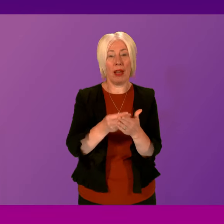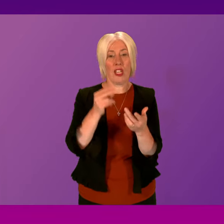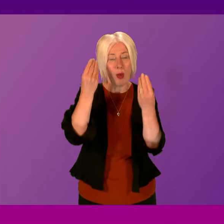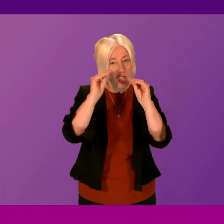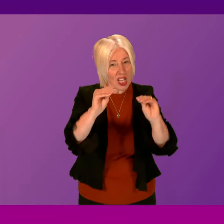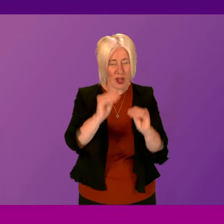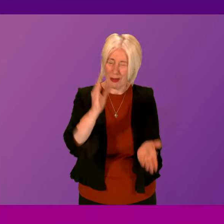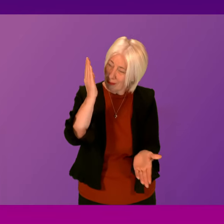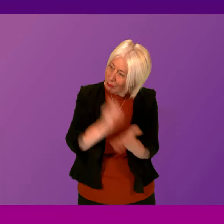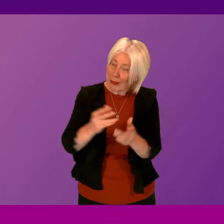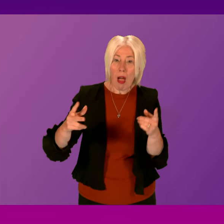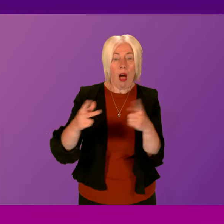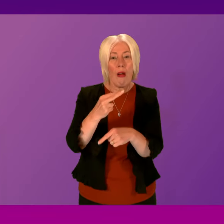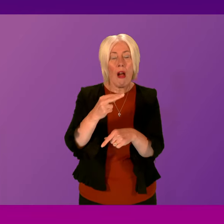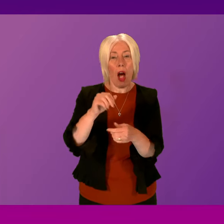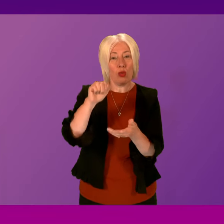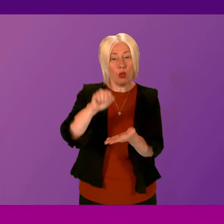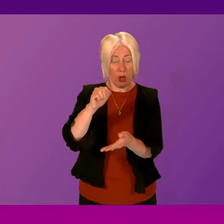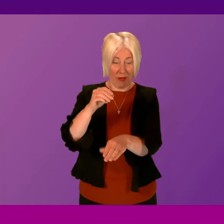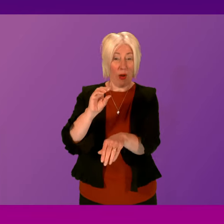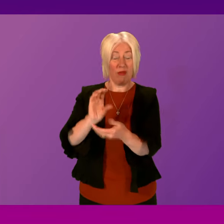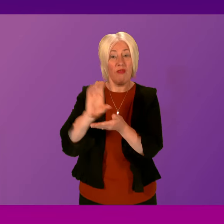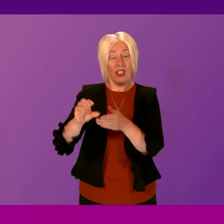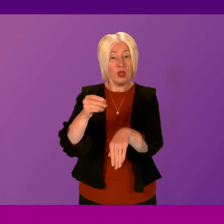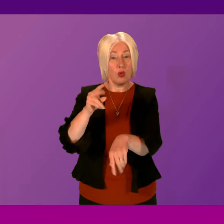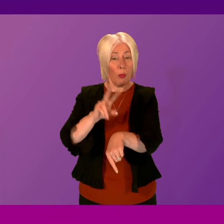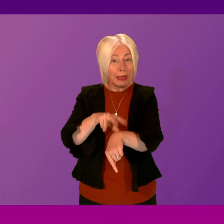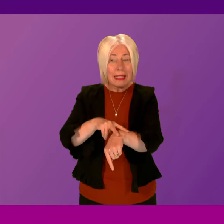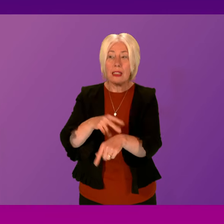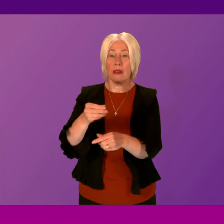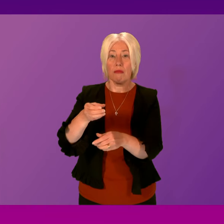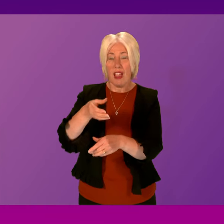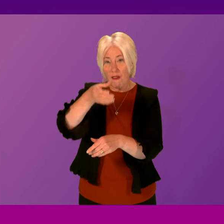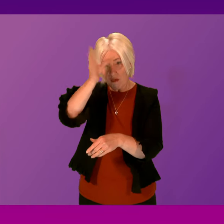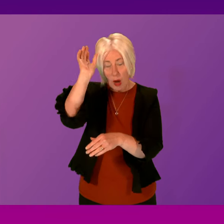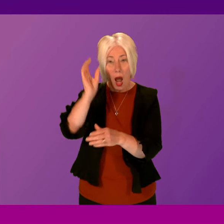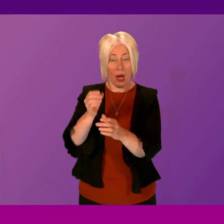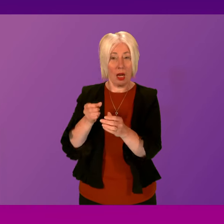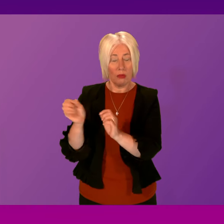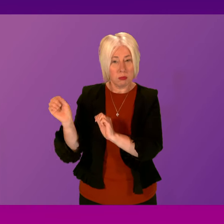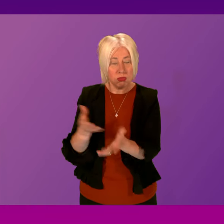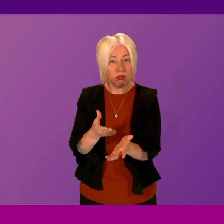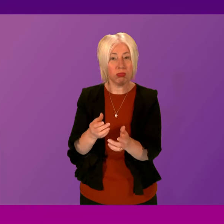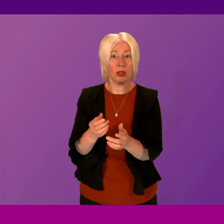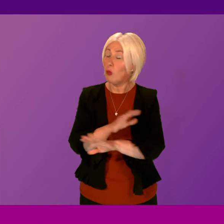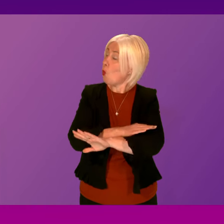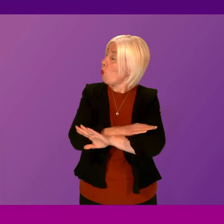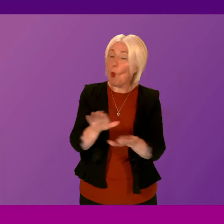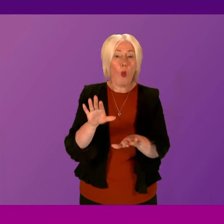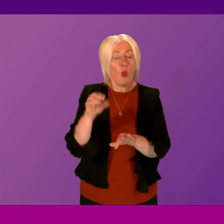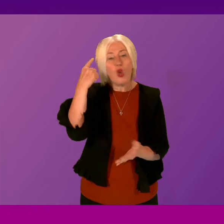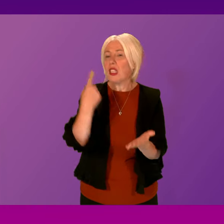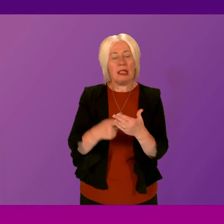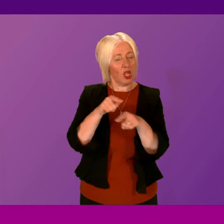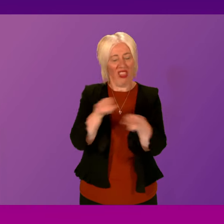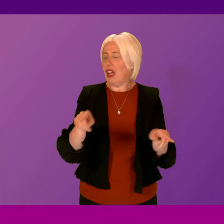term cuts to the police service, real term cuts to the fire service. We simply won't choose to do